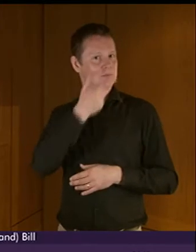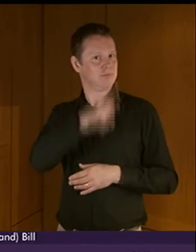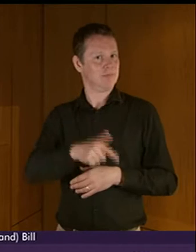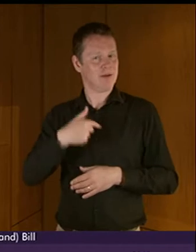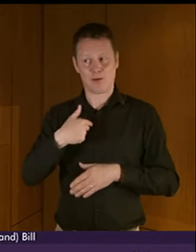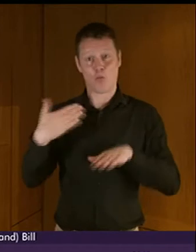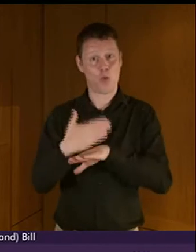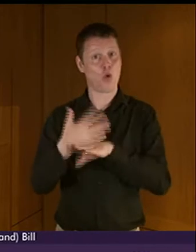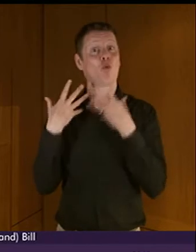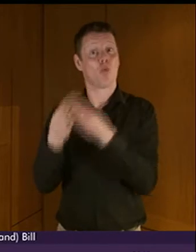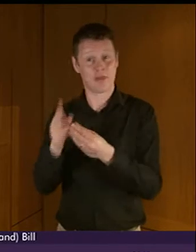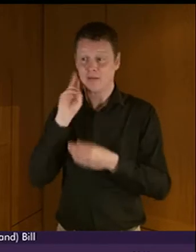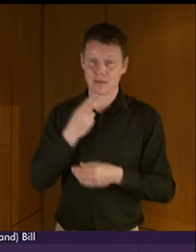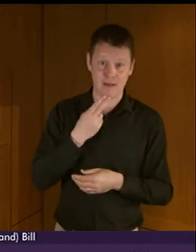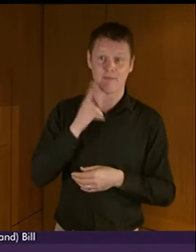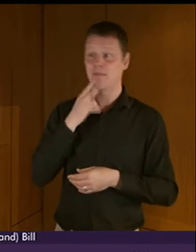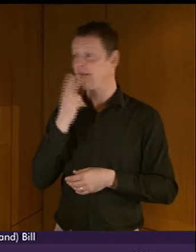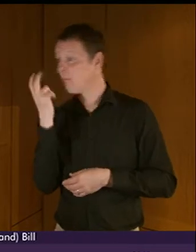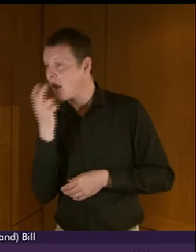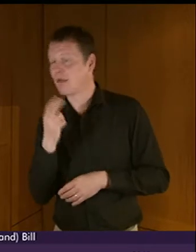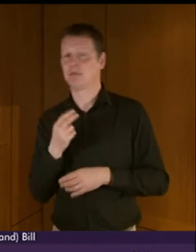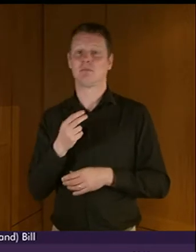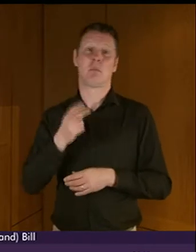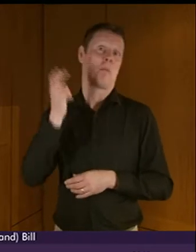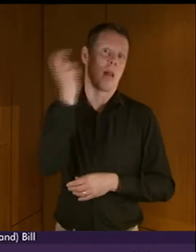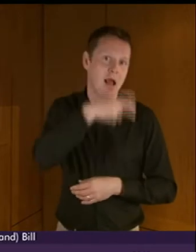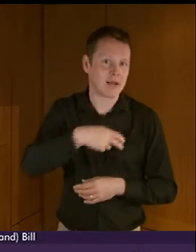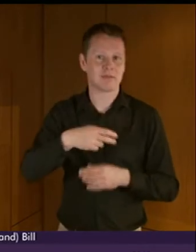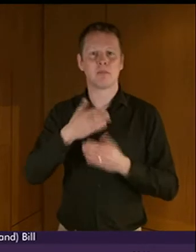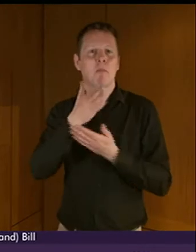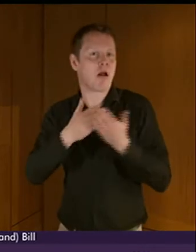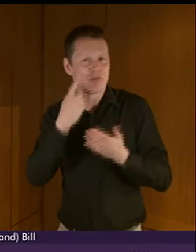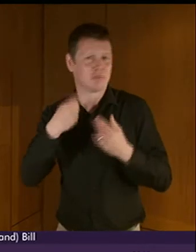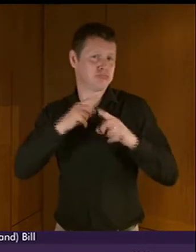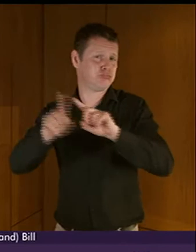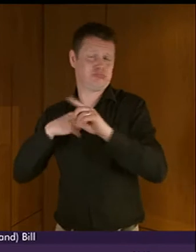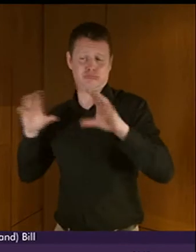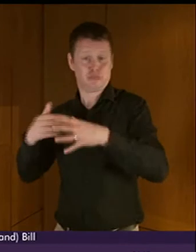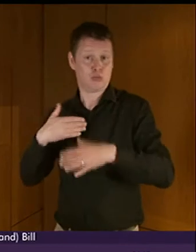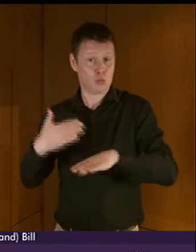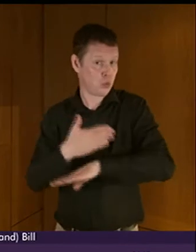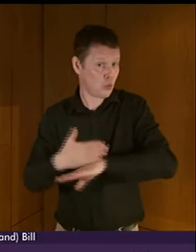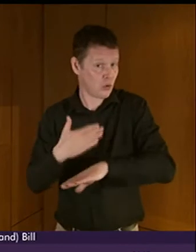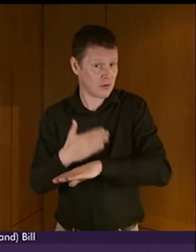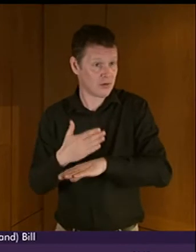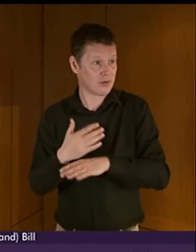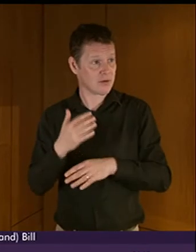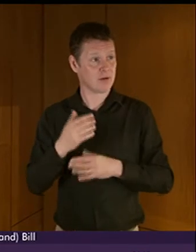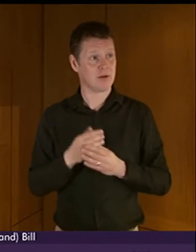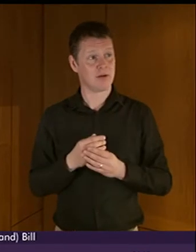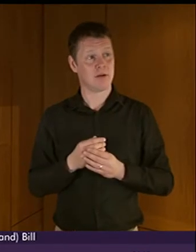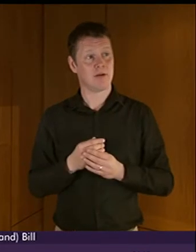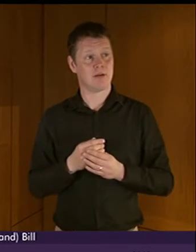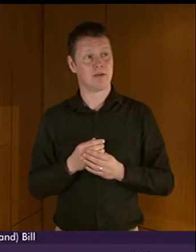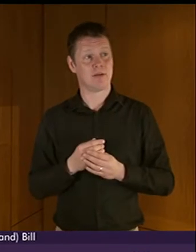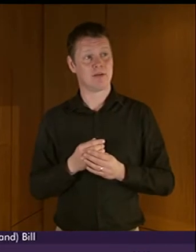deaf-blind, hard of hearing, blind and partially sighted. In fact, they were considered a group of